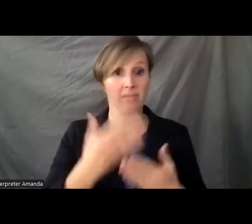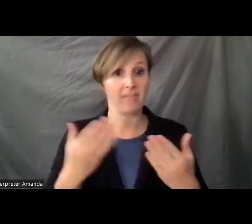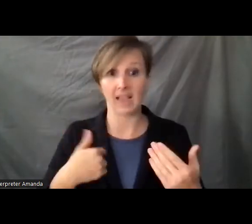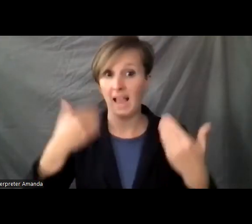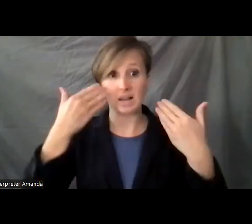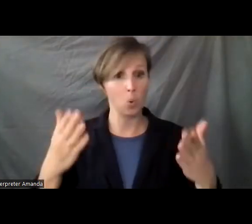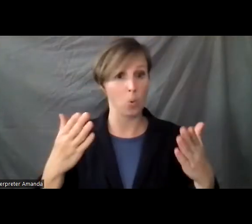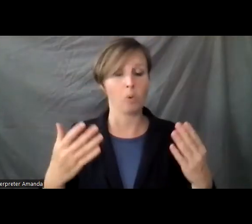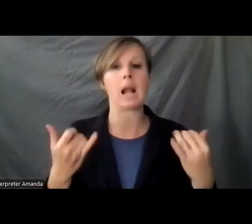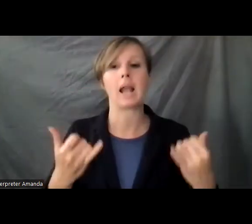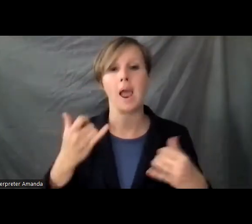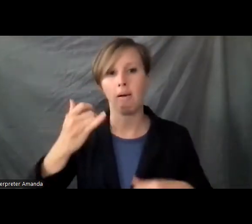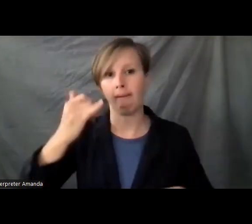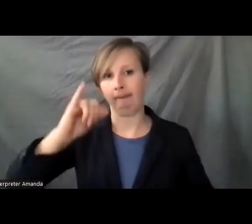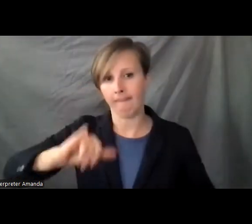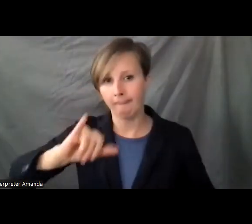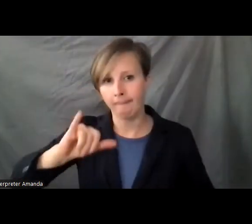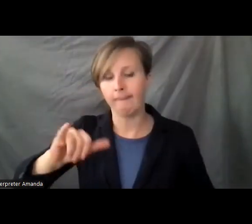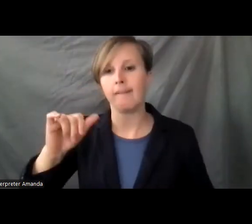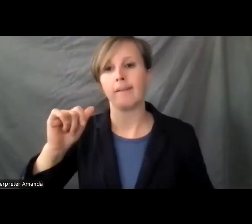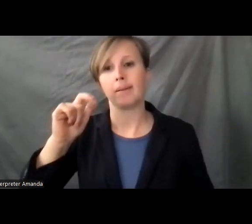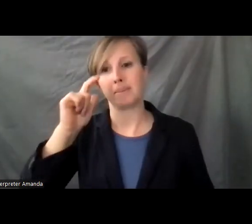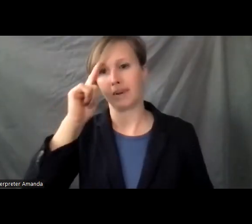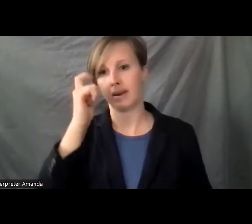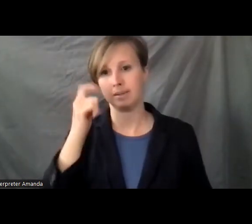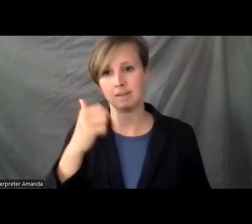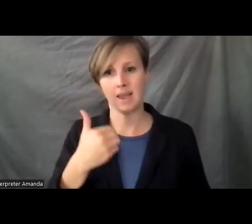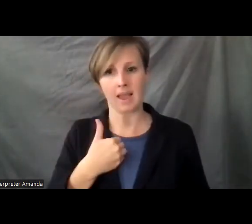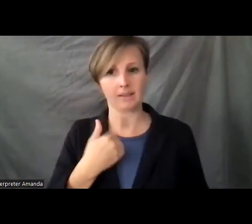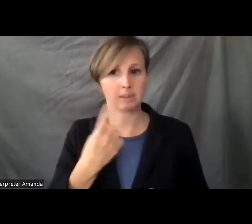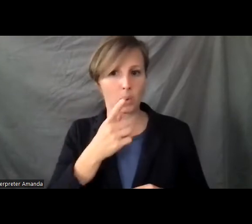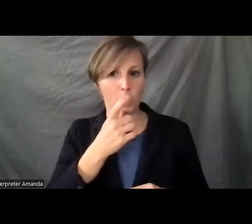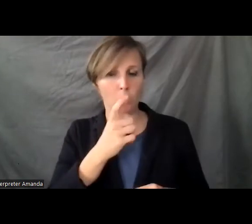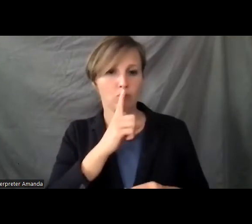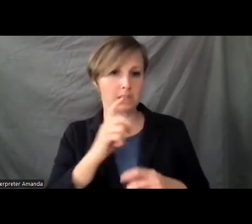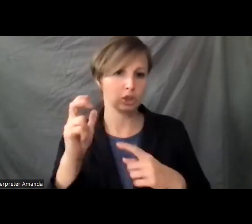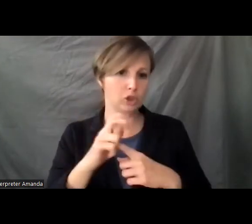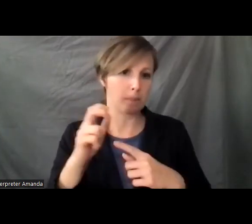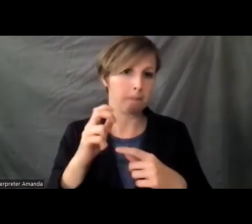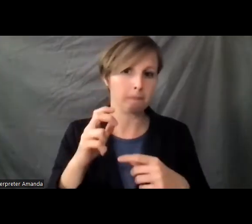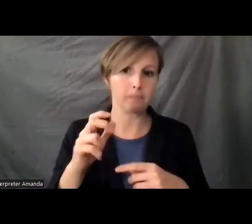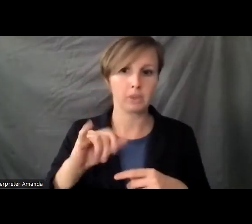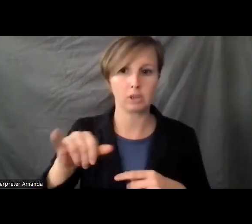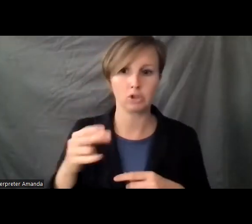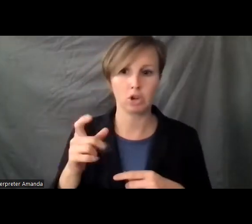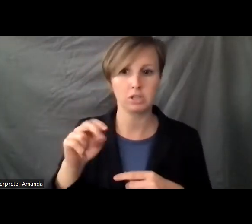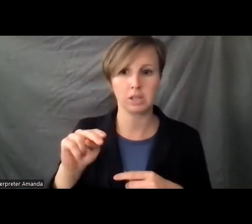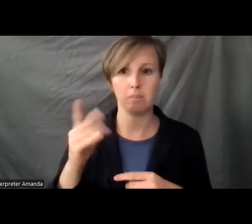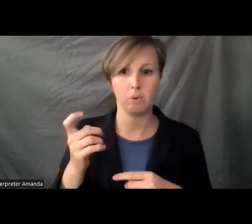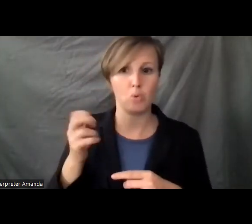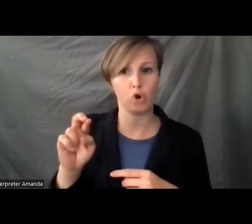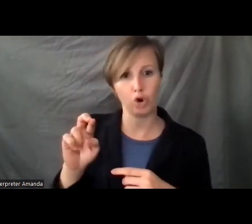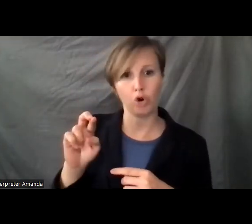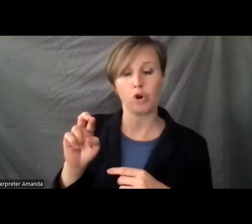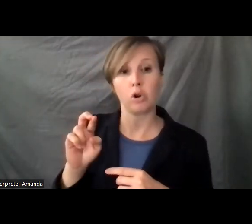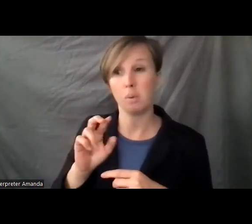aware of now because I have someone who's a a great champion of the disabled by the name of Justin Boatner, is up to